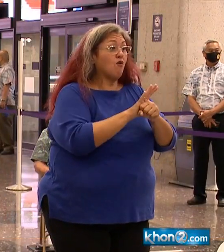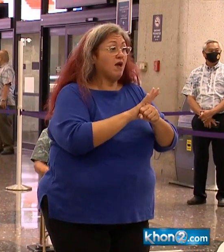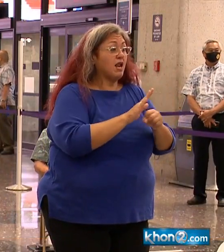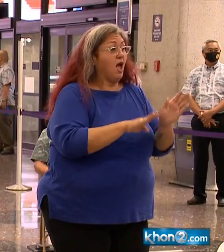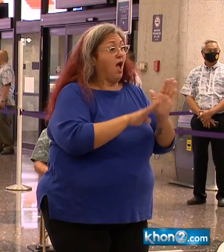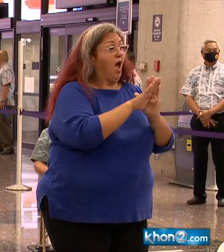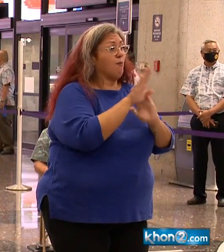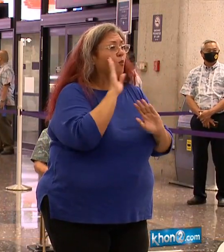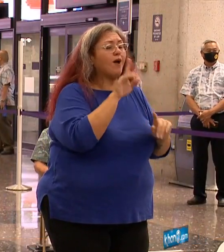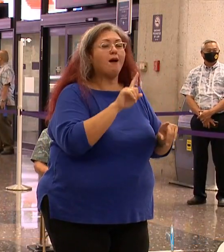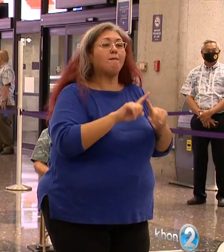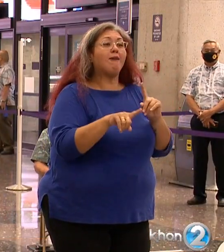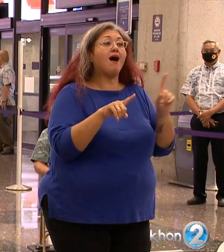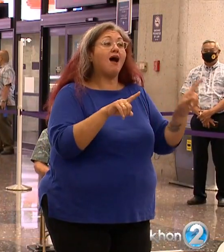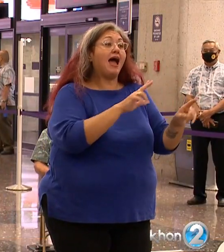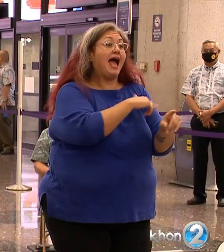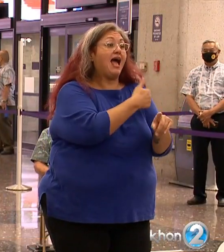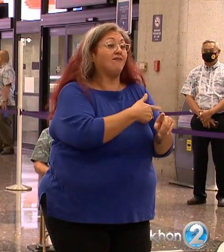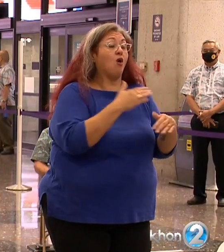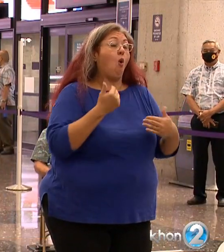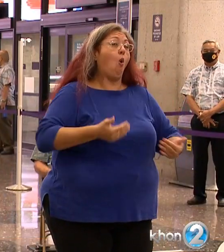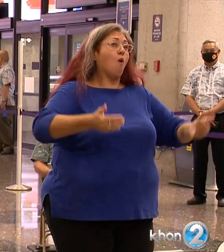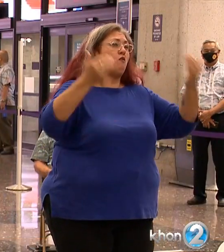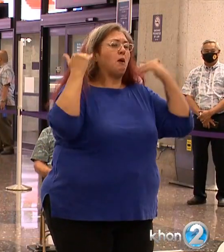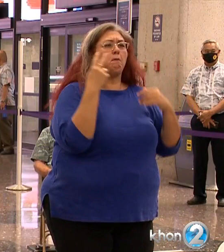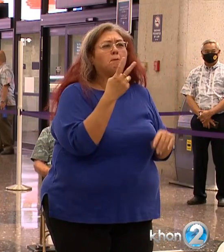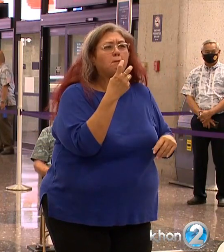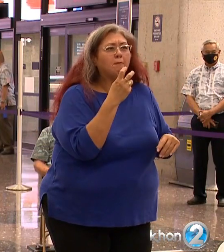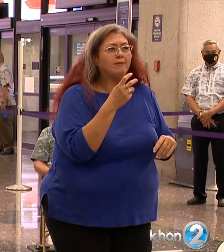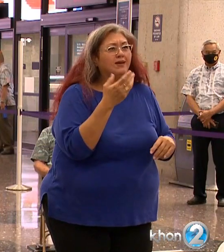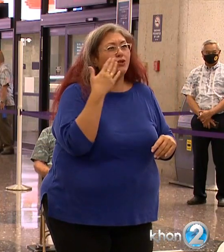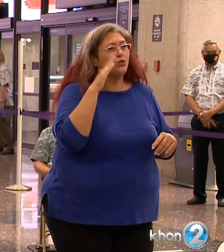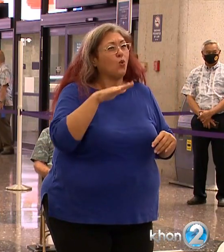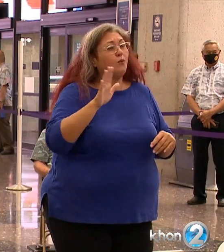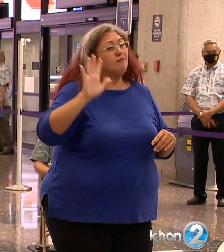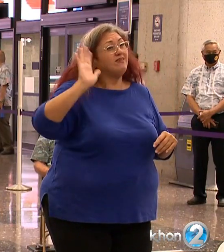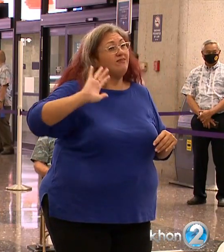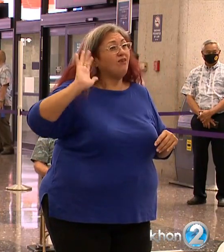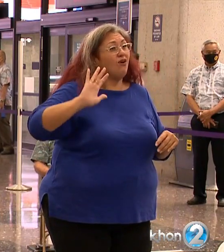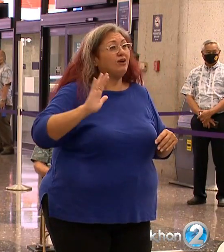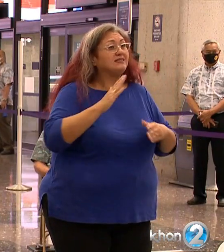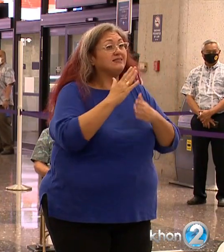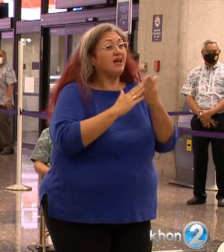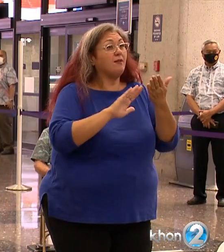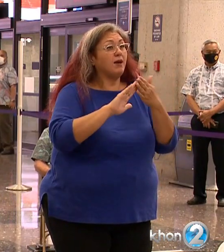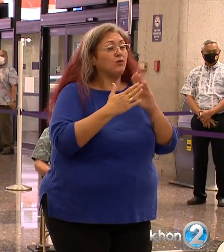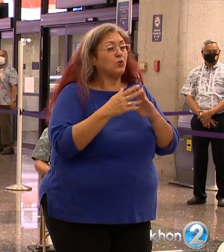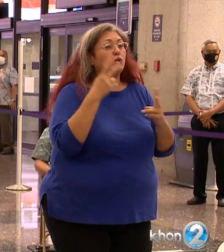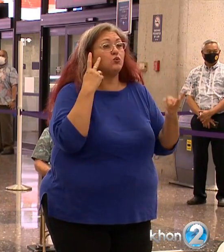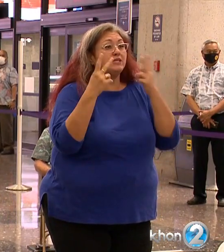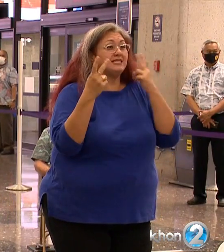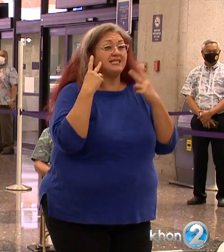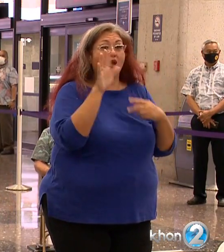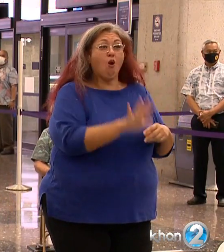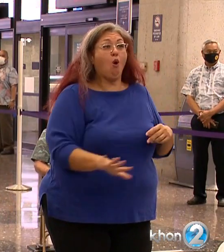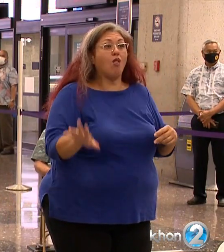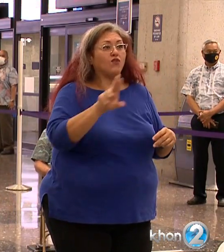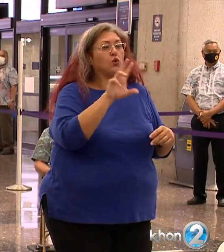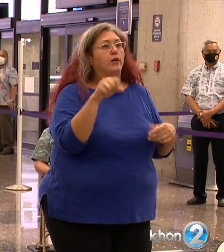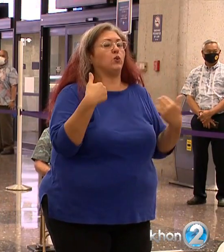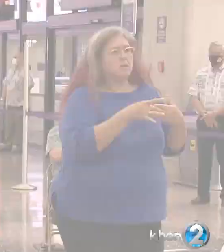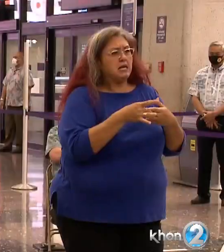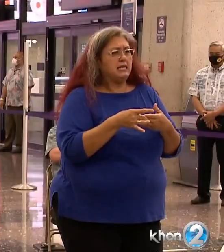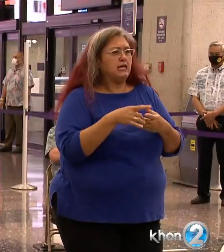care system will not become overwhelmed, as it has been in so many communities all across the United